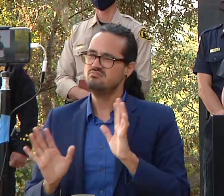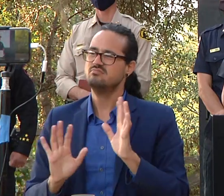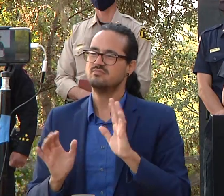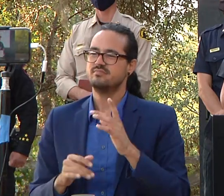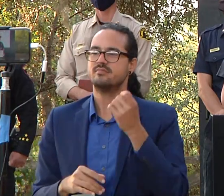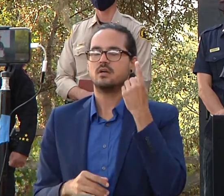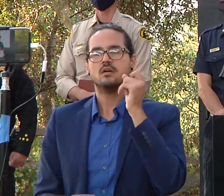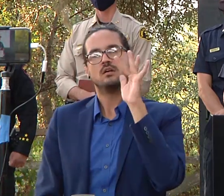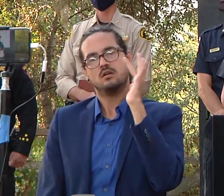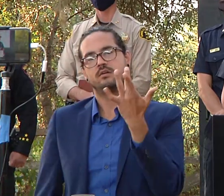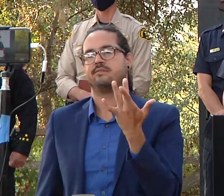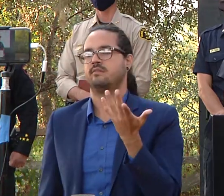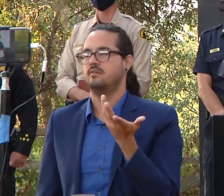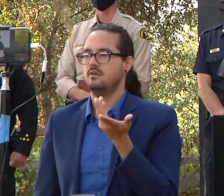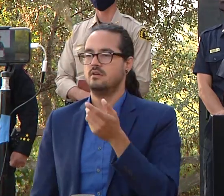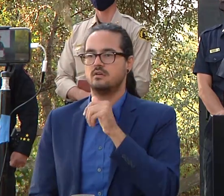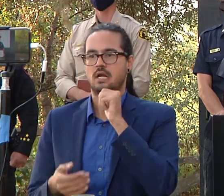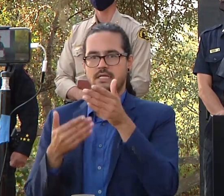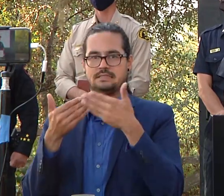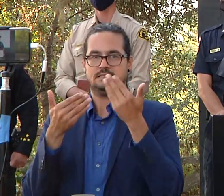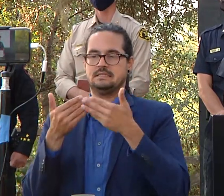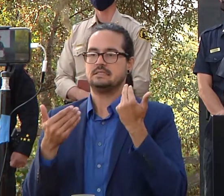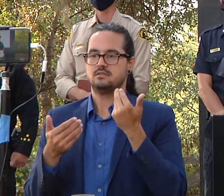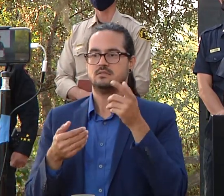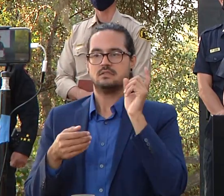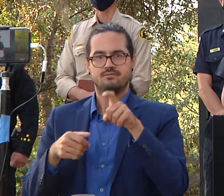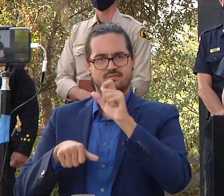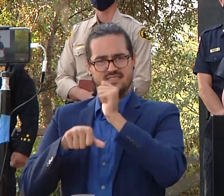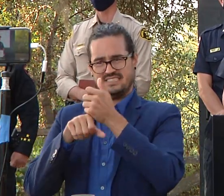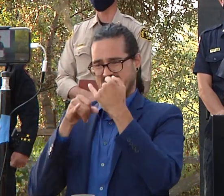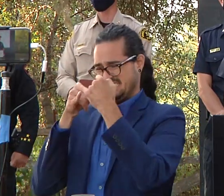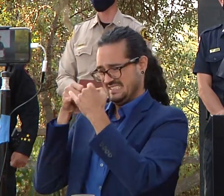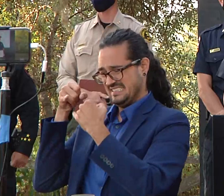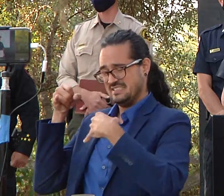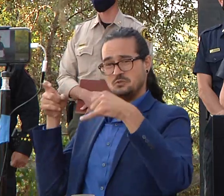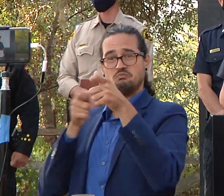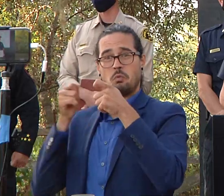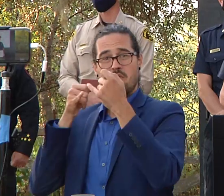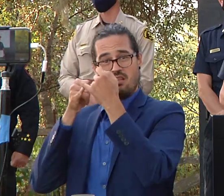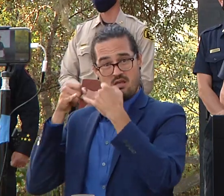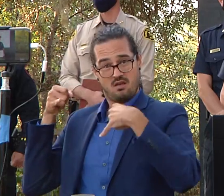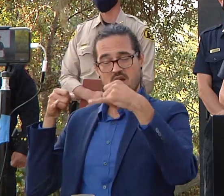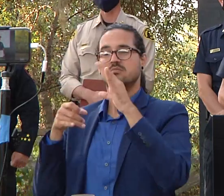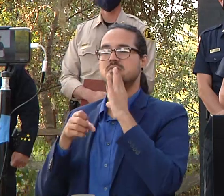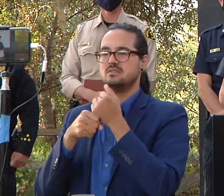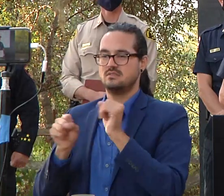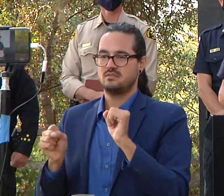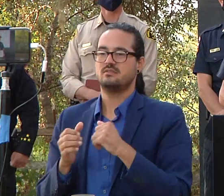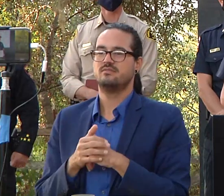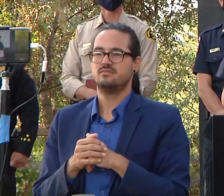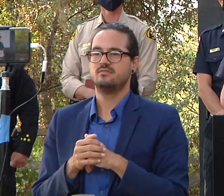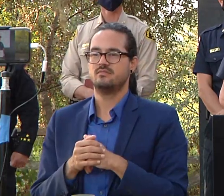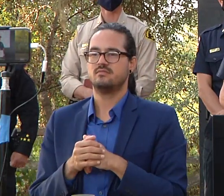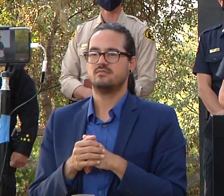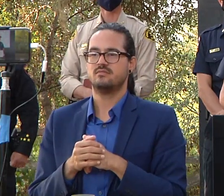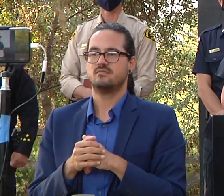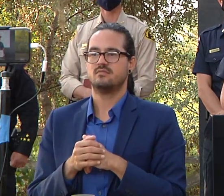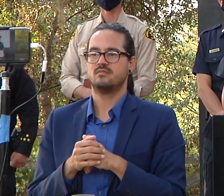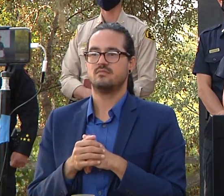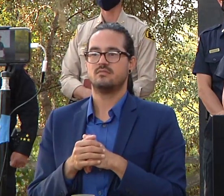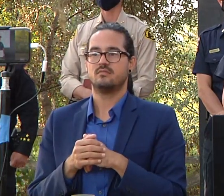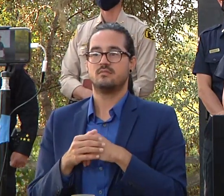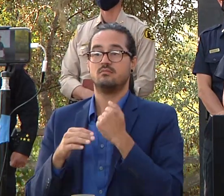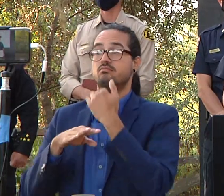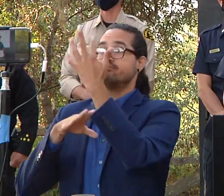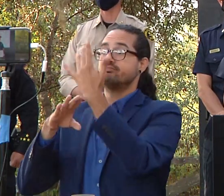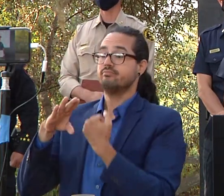until we can get our control lines in play so what that does is it just creates this this a lot more smoke and sometimes